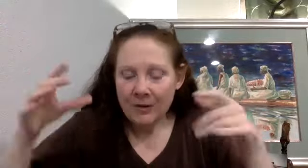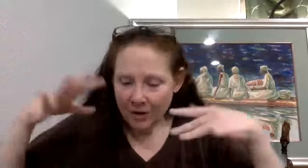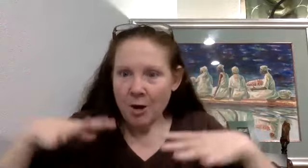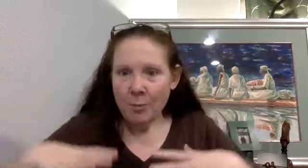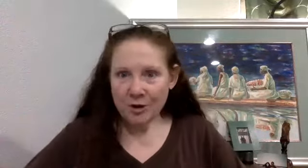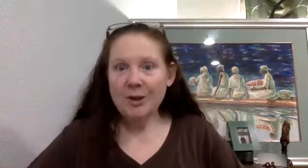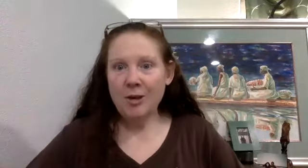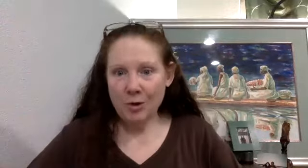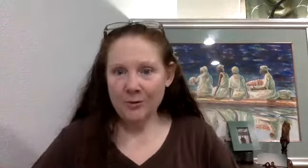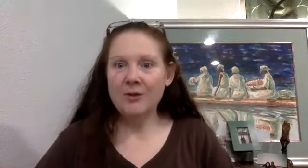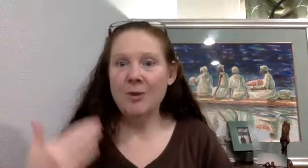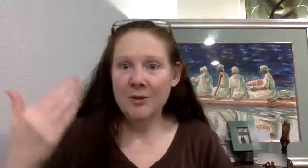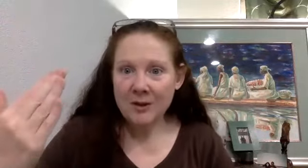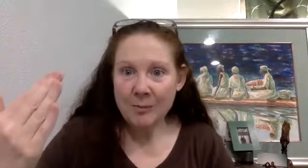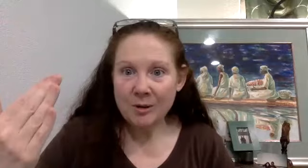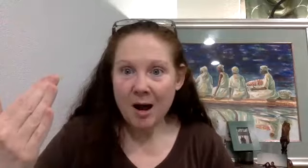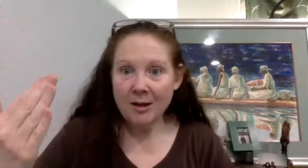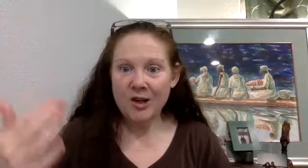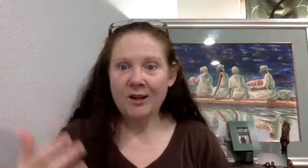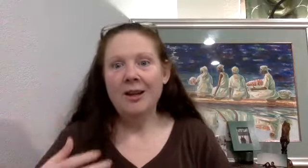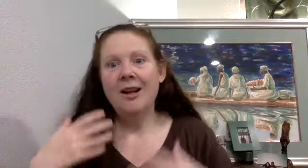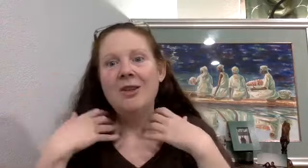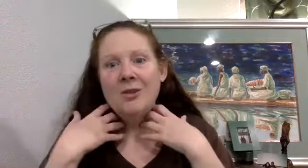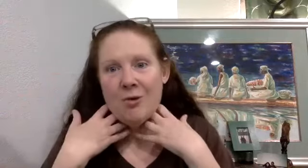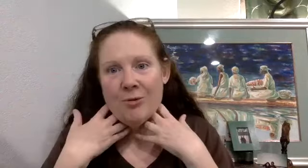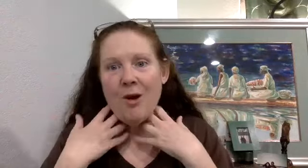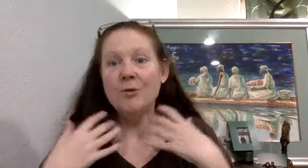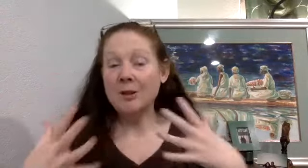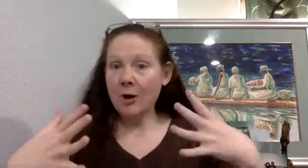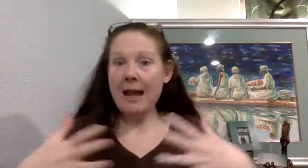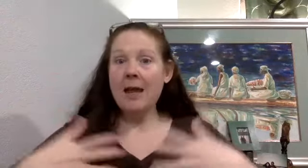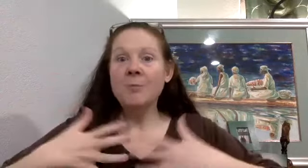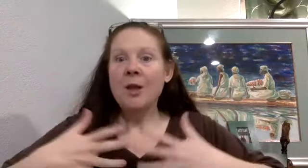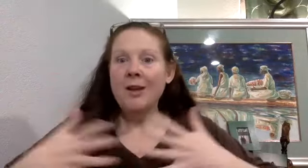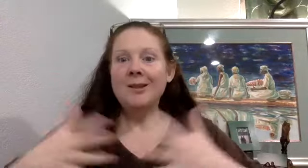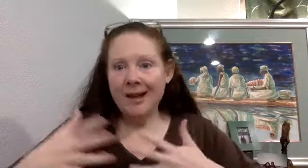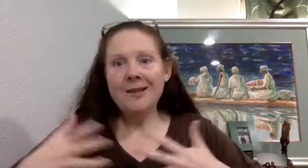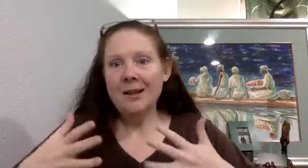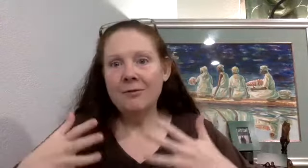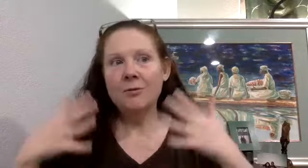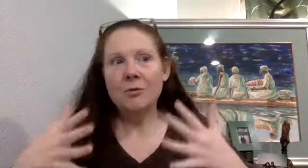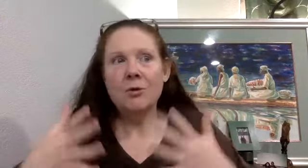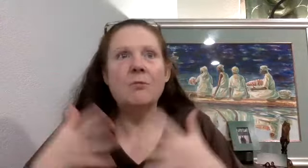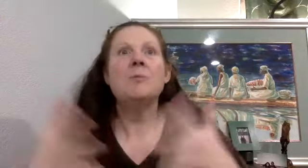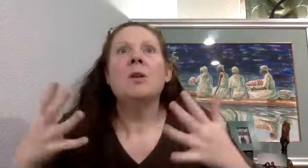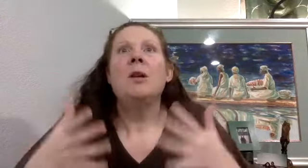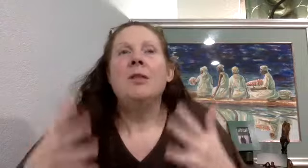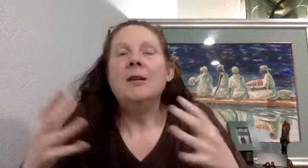but just in the immune system, in the symptomology, in the sore throat. So again, the intensity of, this